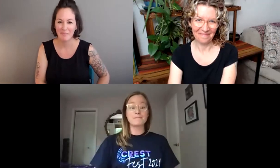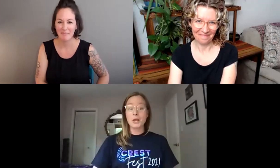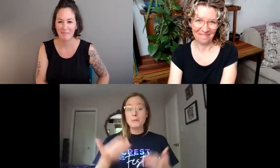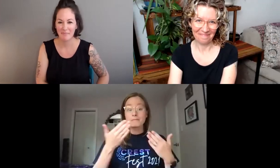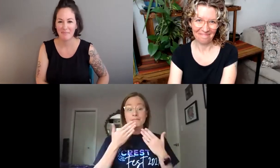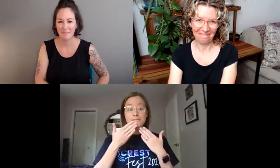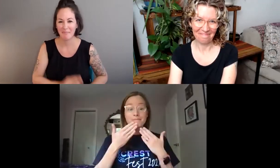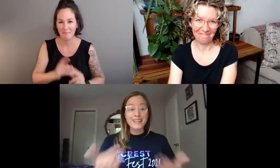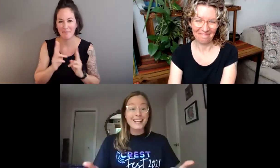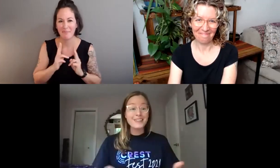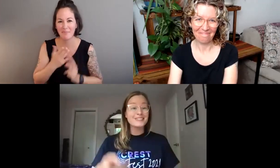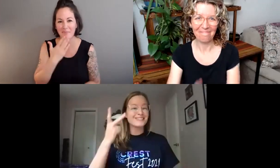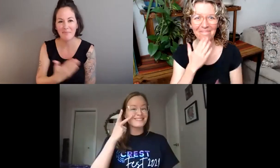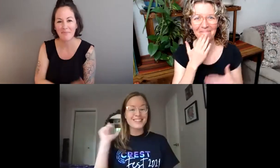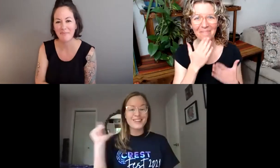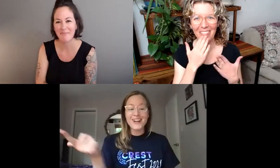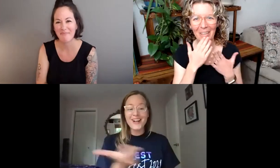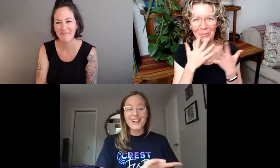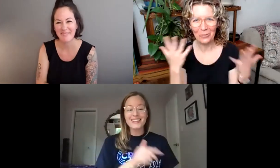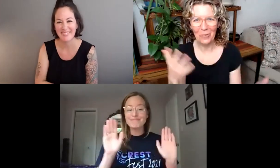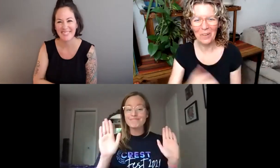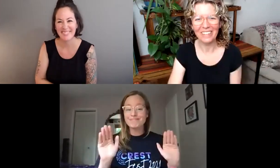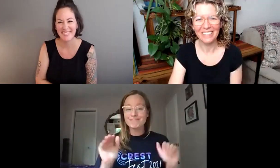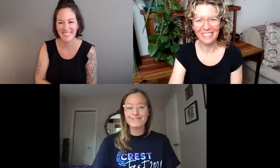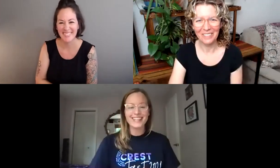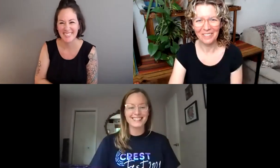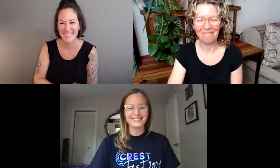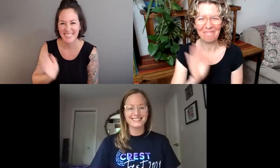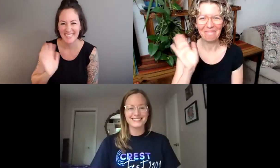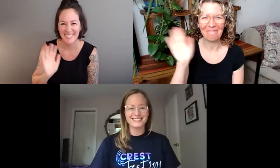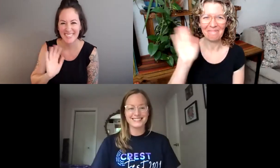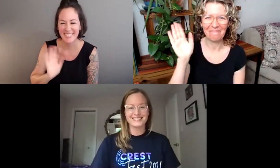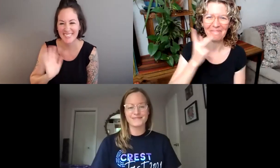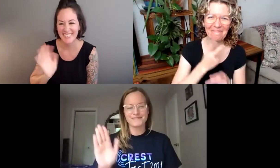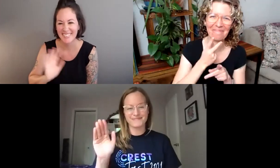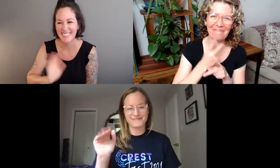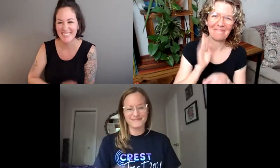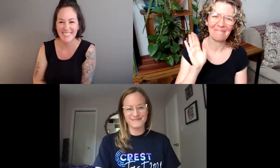our invitation. And with that, see you all the next one. Take care. It's an honor.